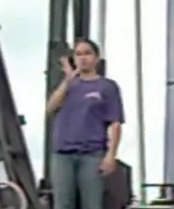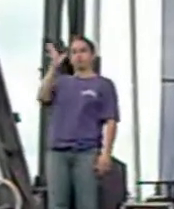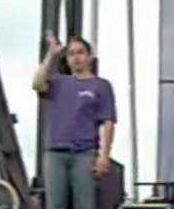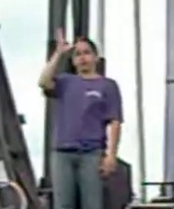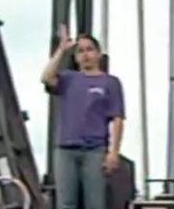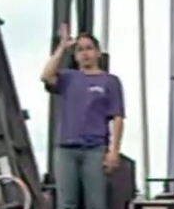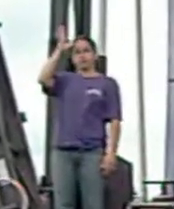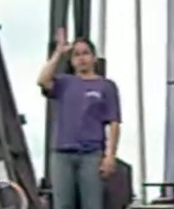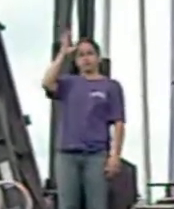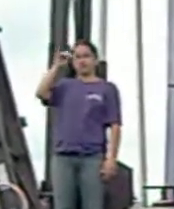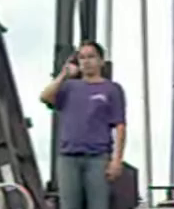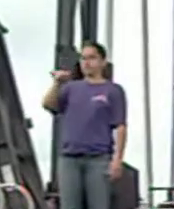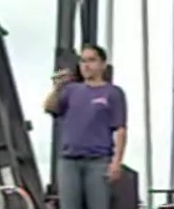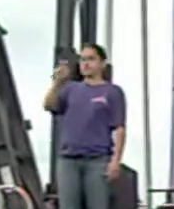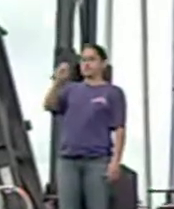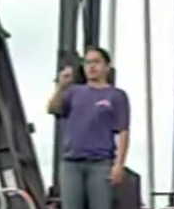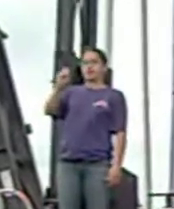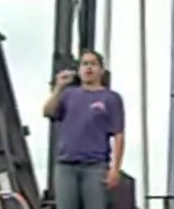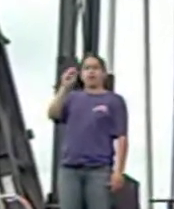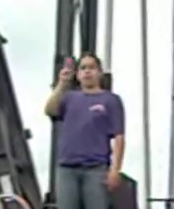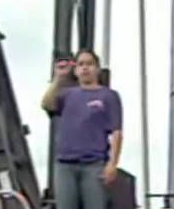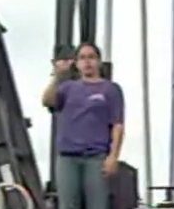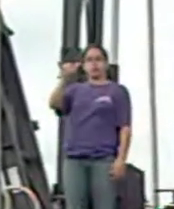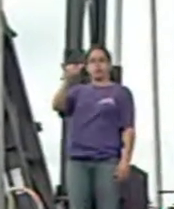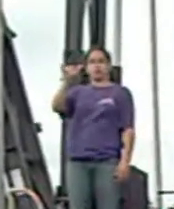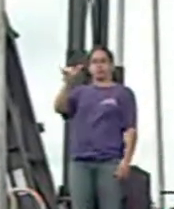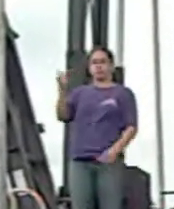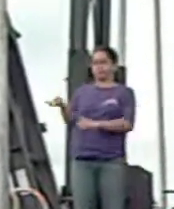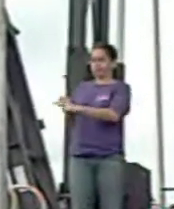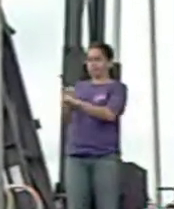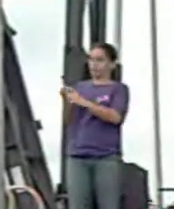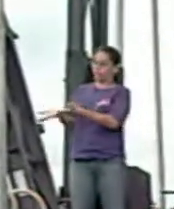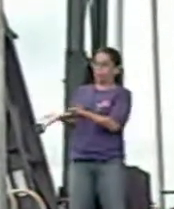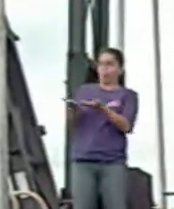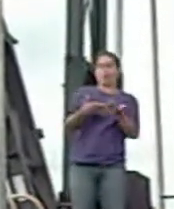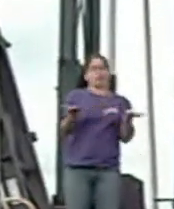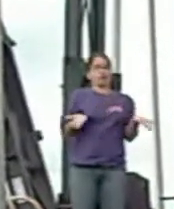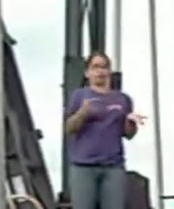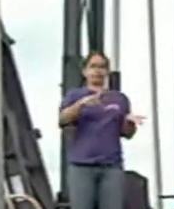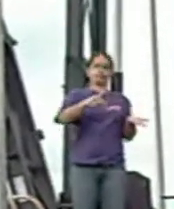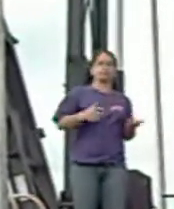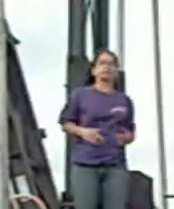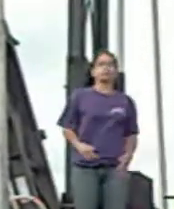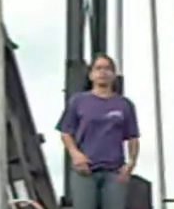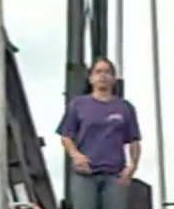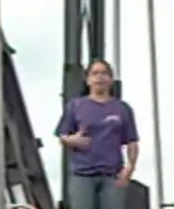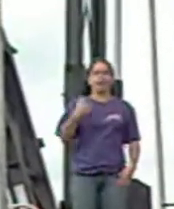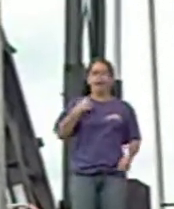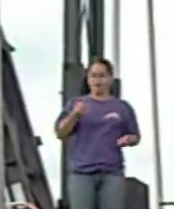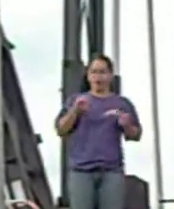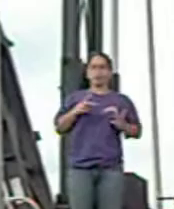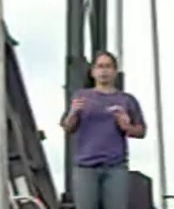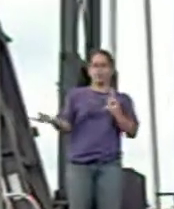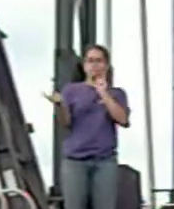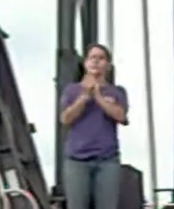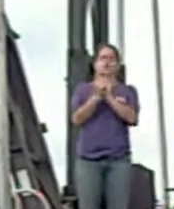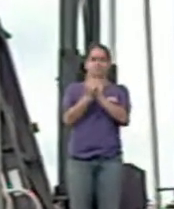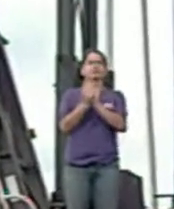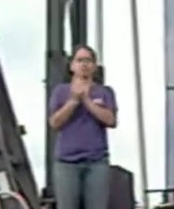Jason and Andy, brought him to Morgan's Wonderland. I had the opportunity to meet him.